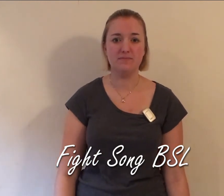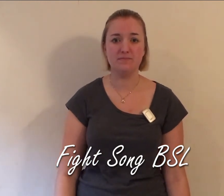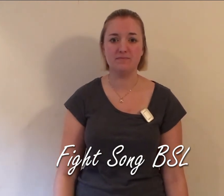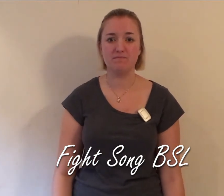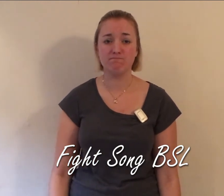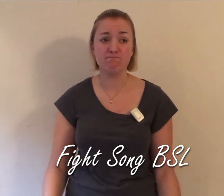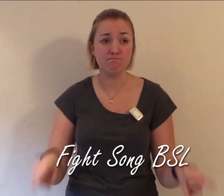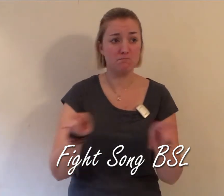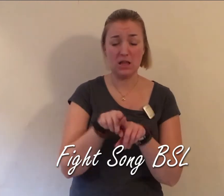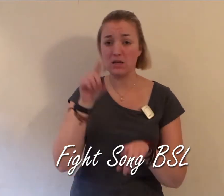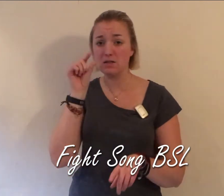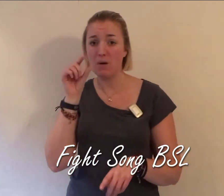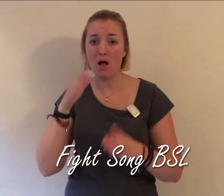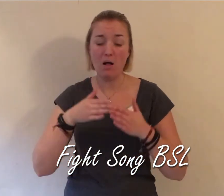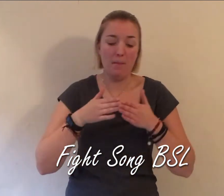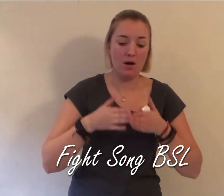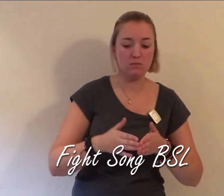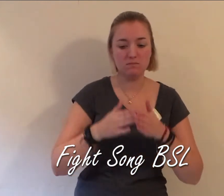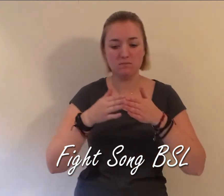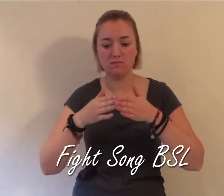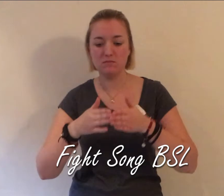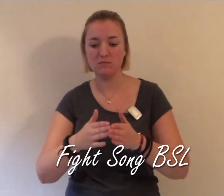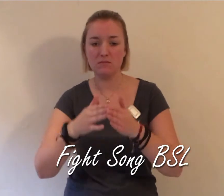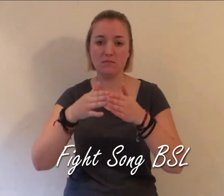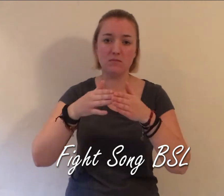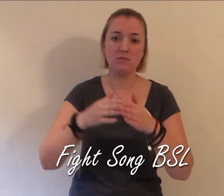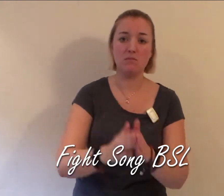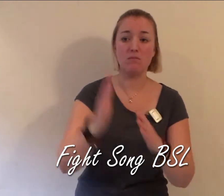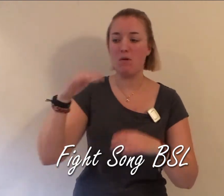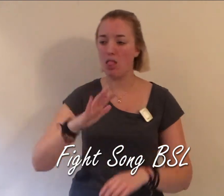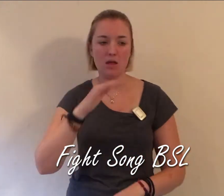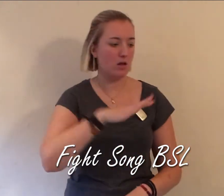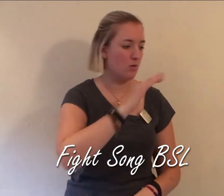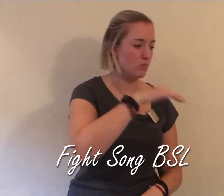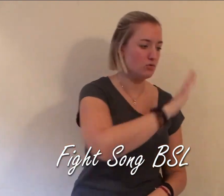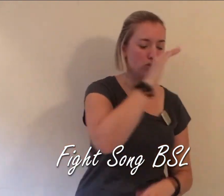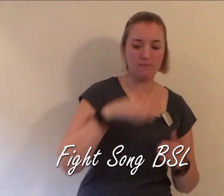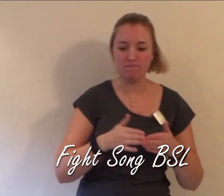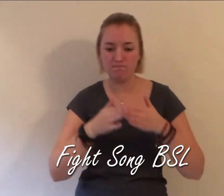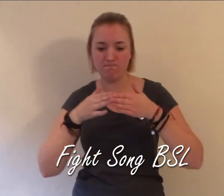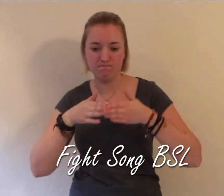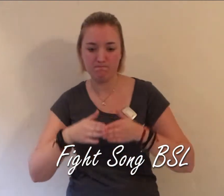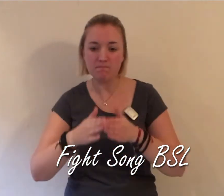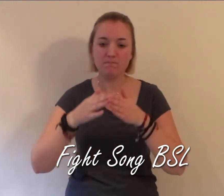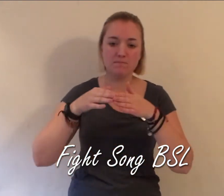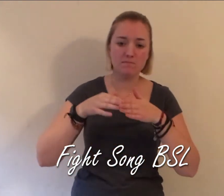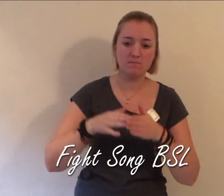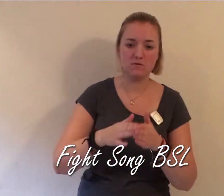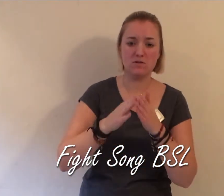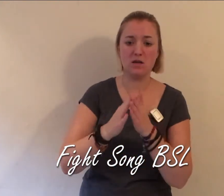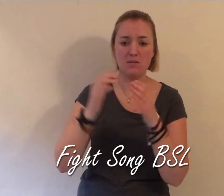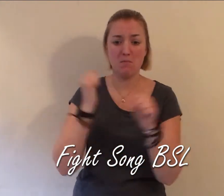Like a small boat On the ocean Sending big